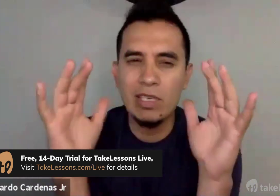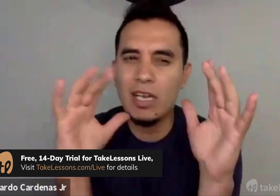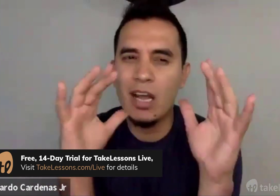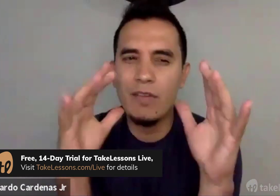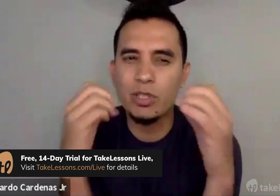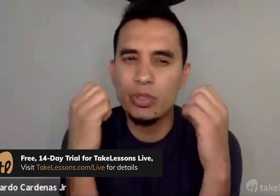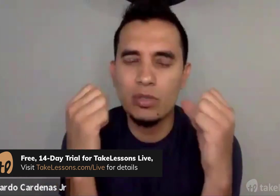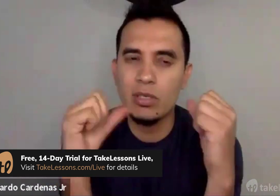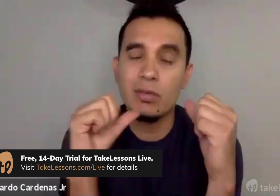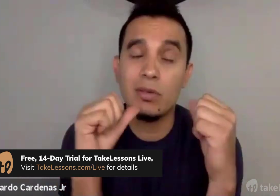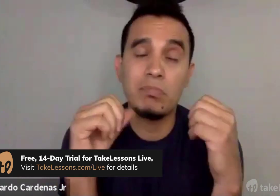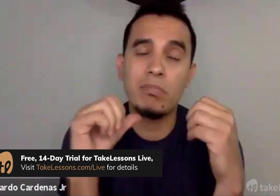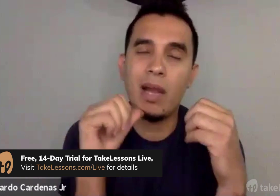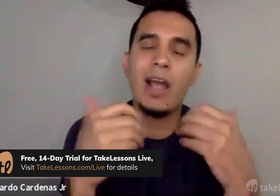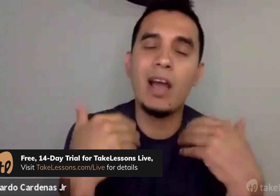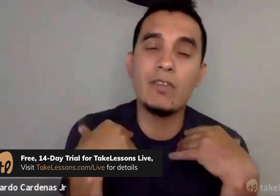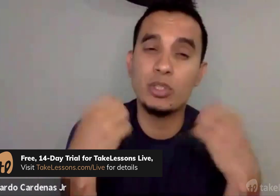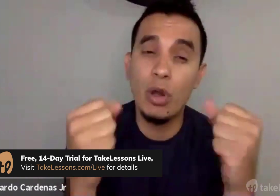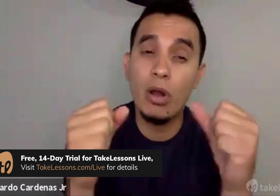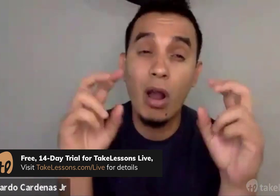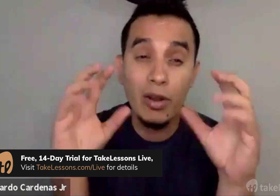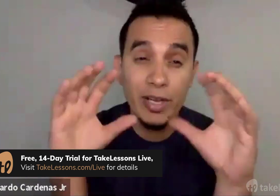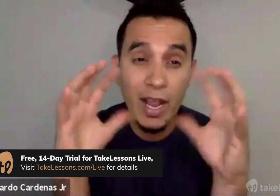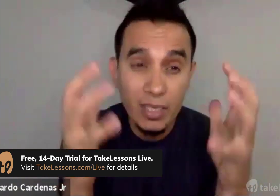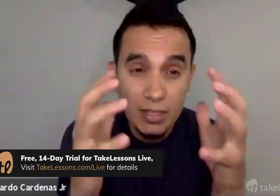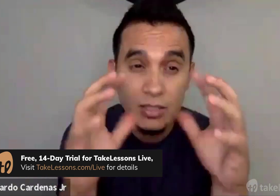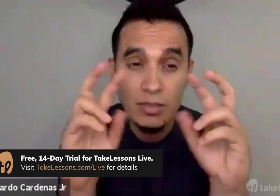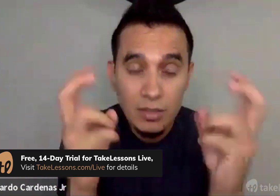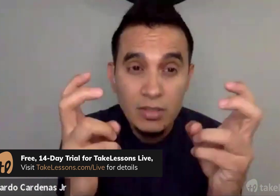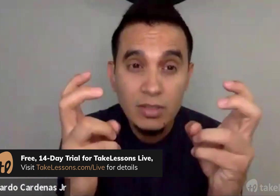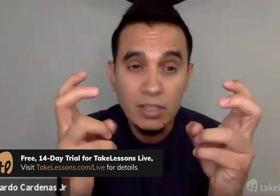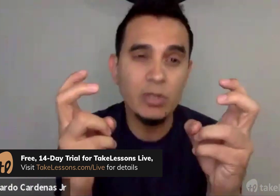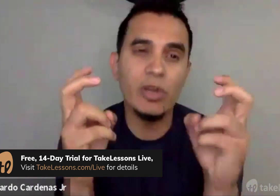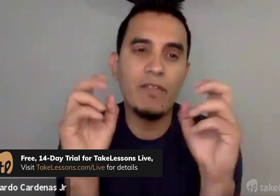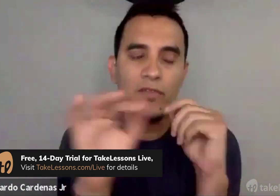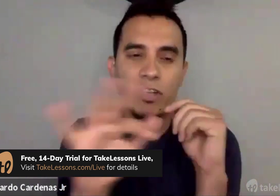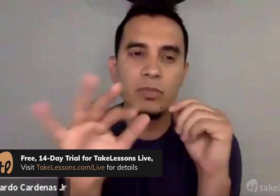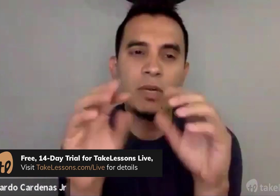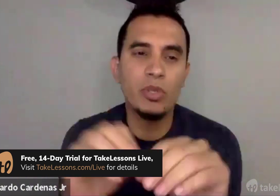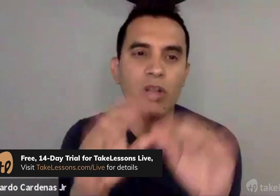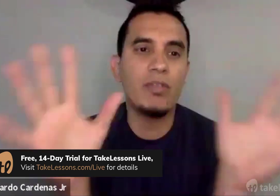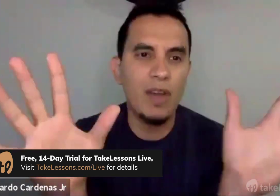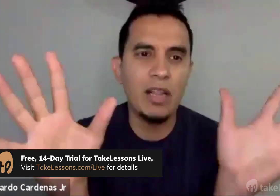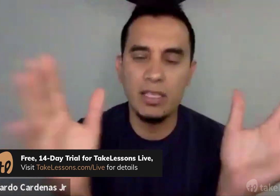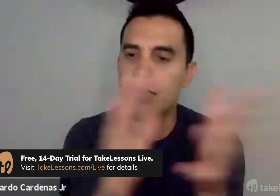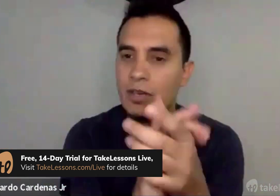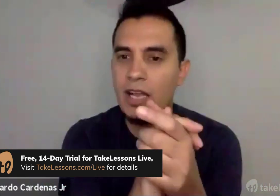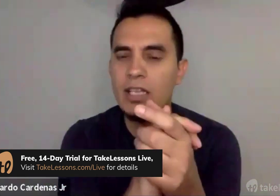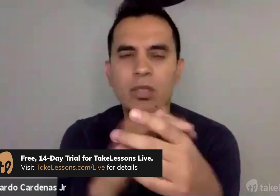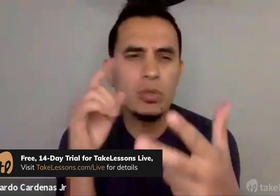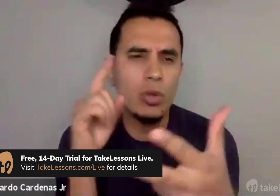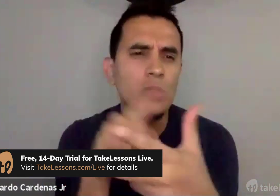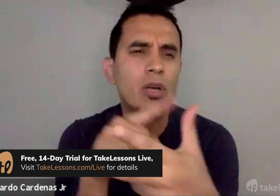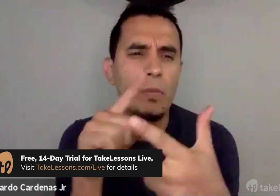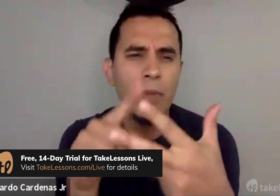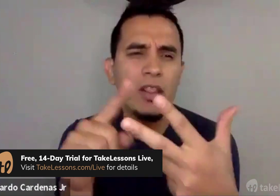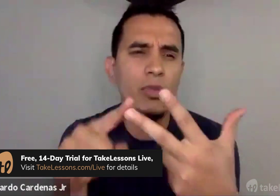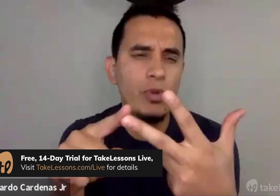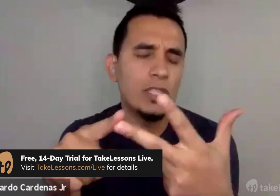have a strong contact, so you have to fingerspell to clarify things, okay? Those are the main three reasons